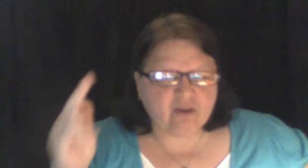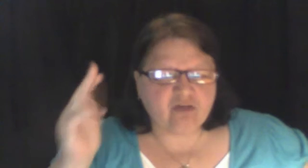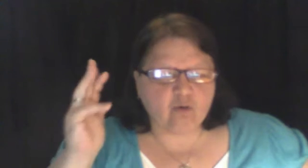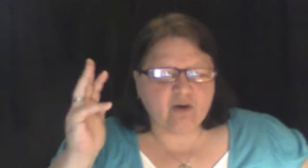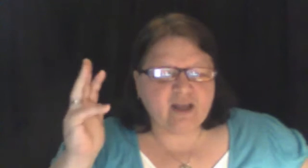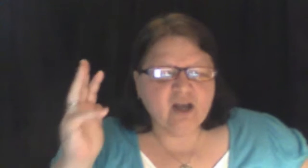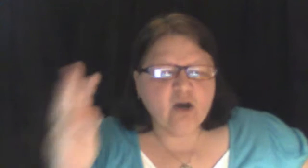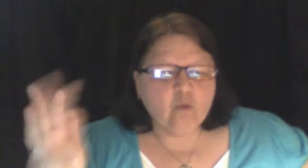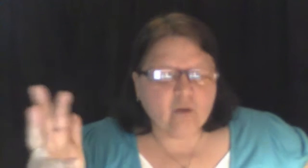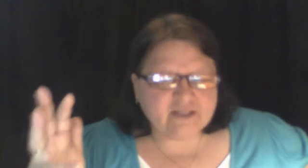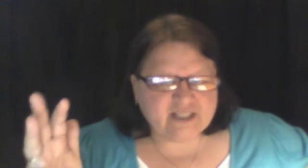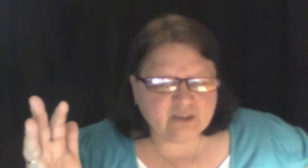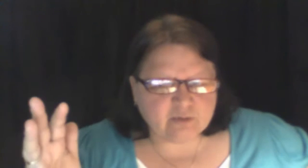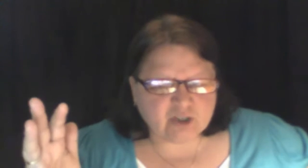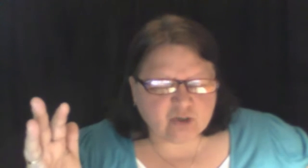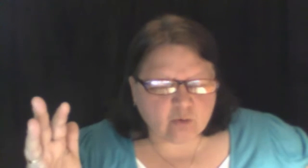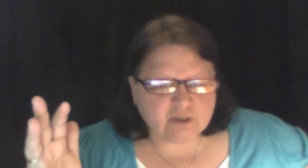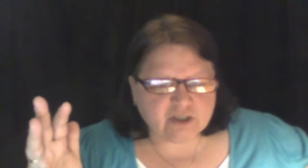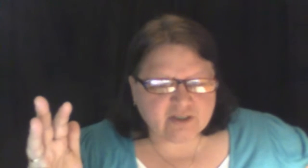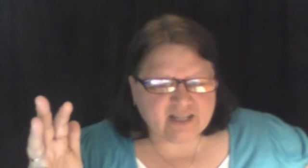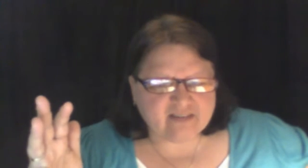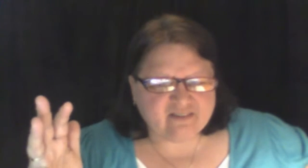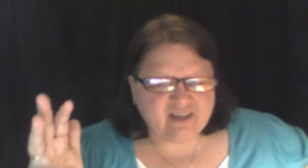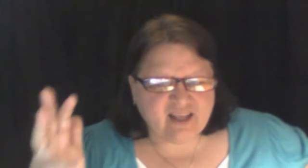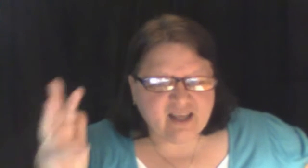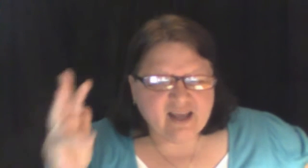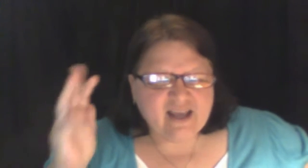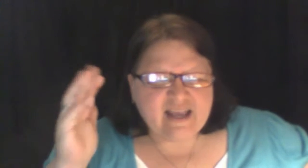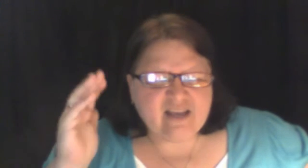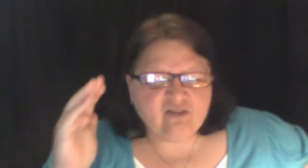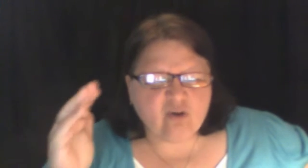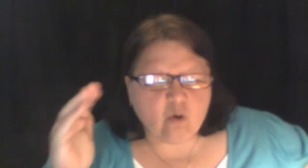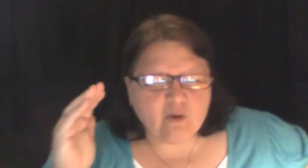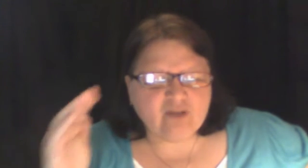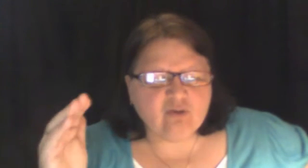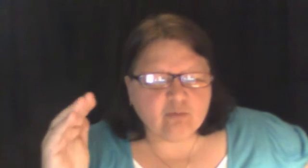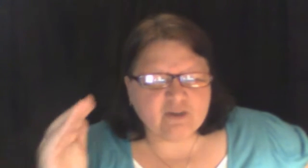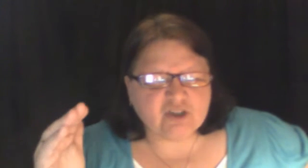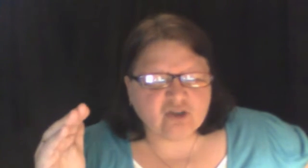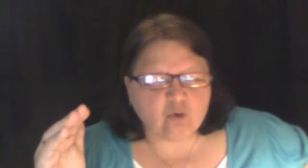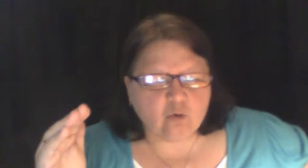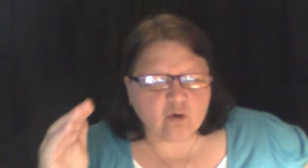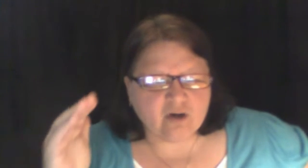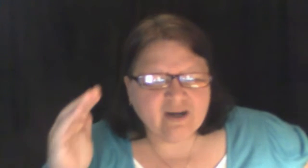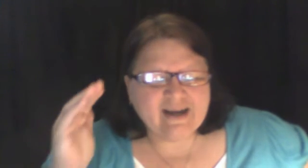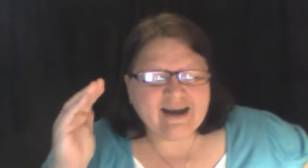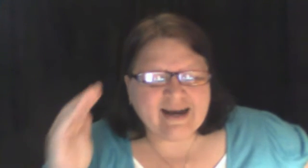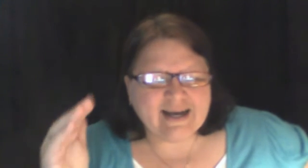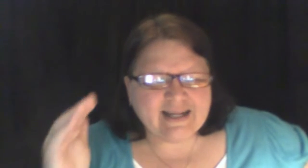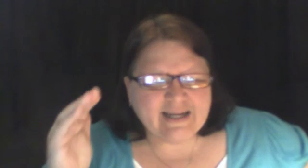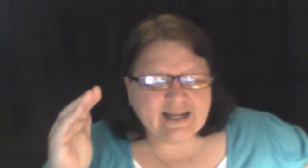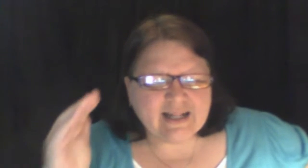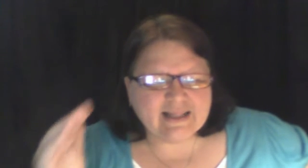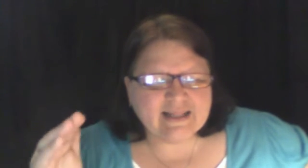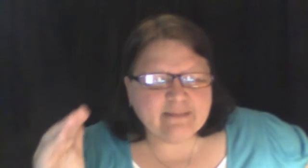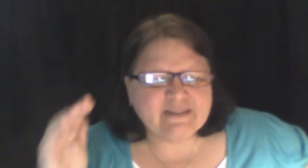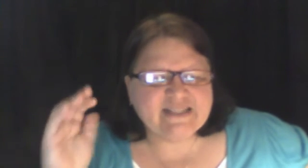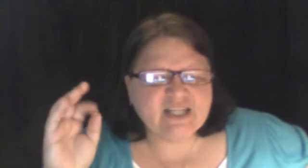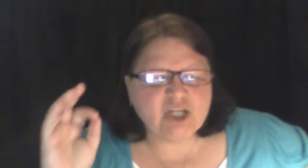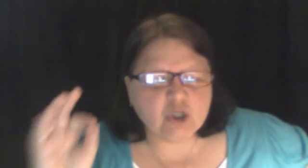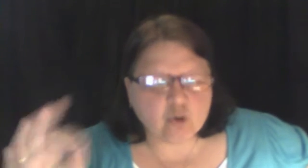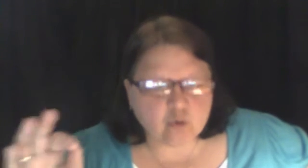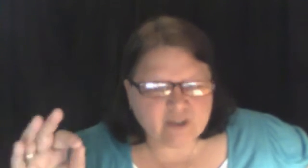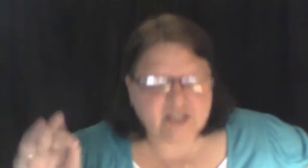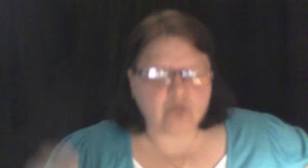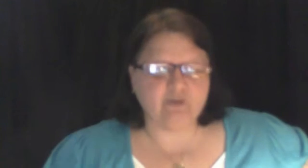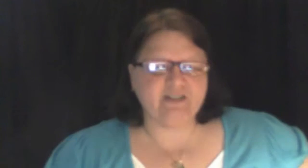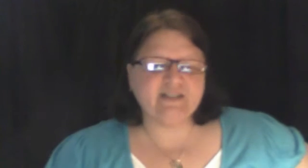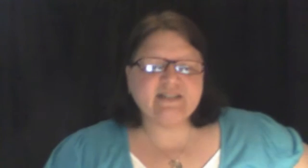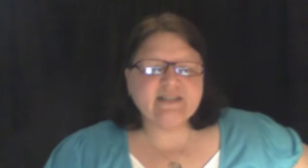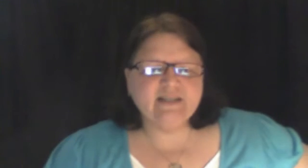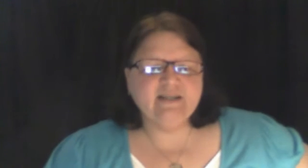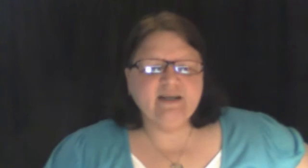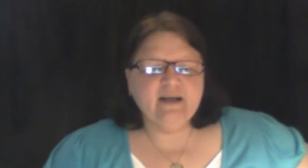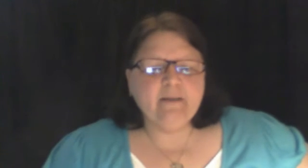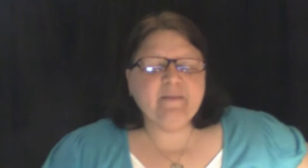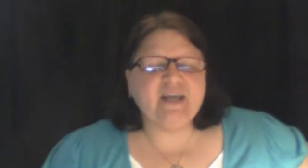authority, once he's restored your destiny, he's going to restore unlimited resources because